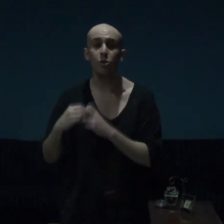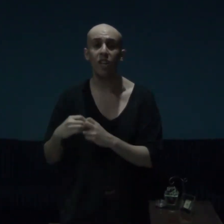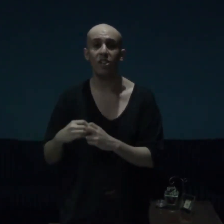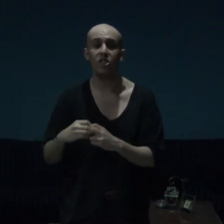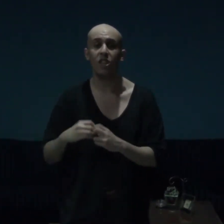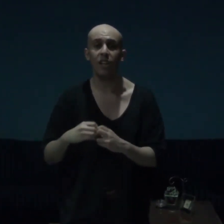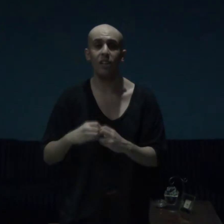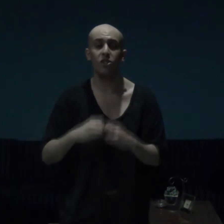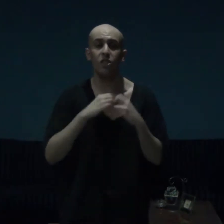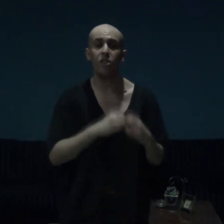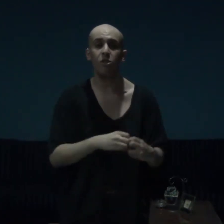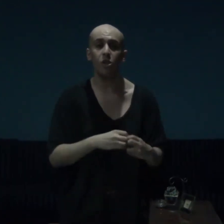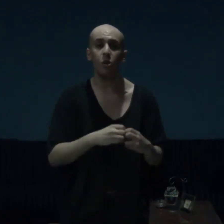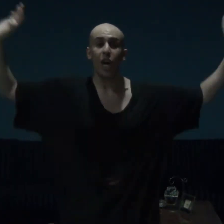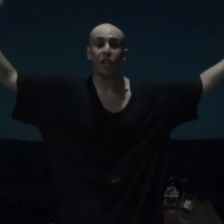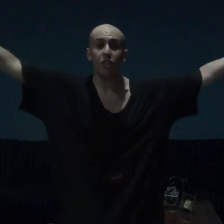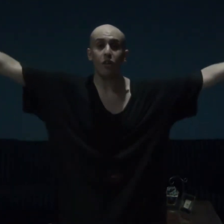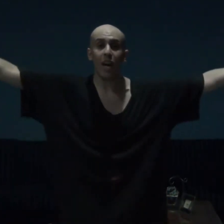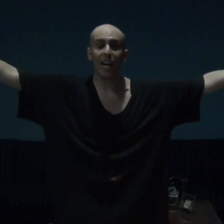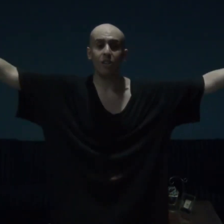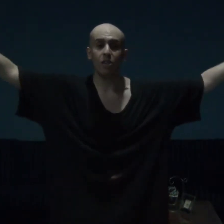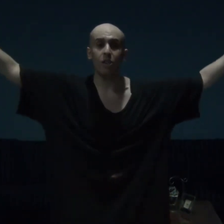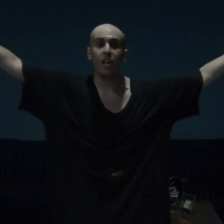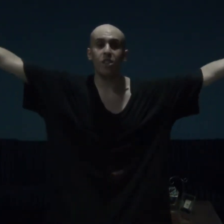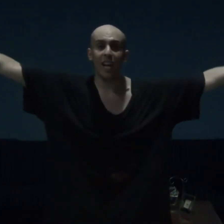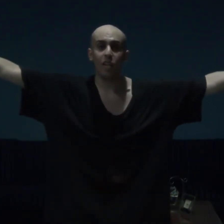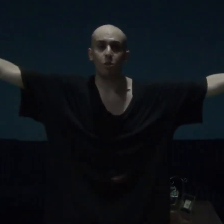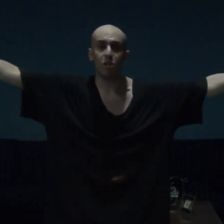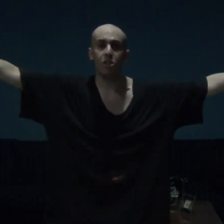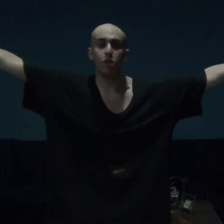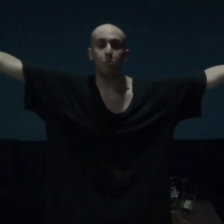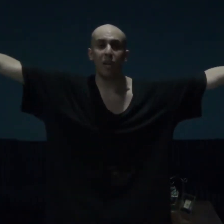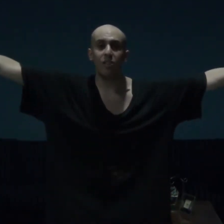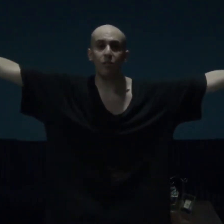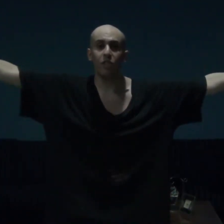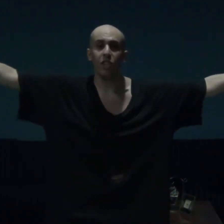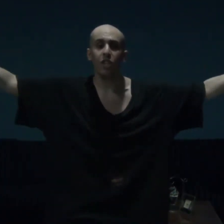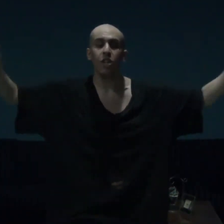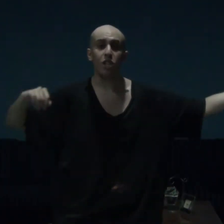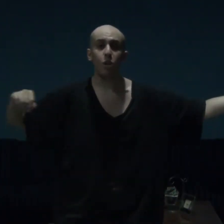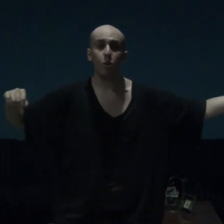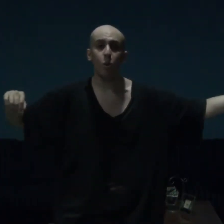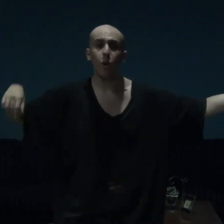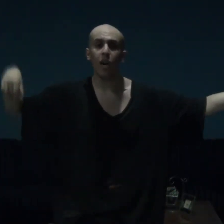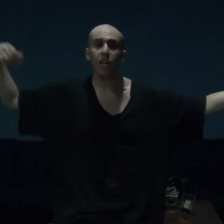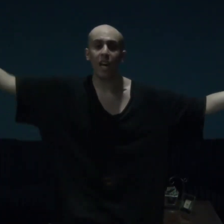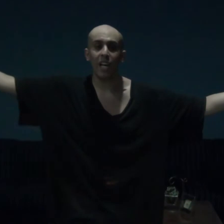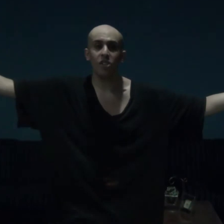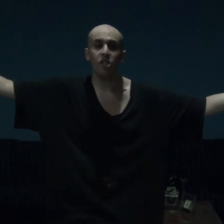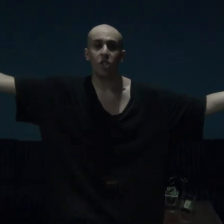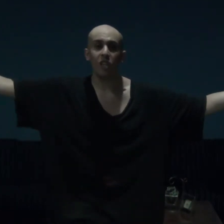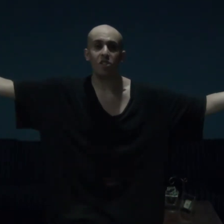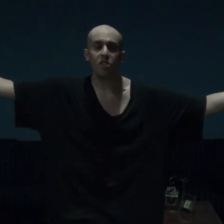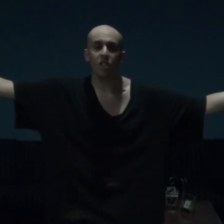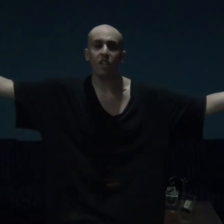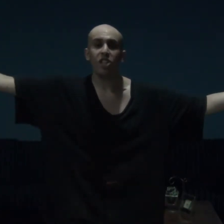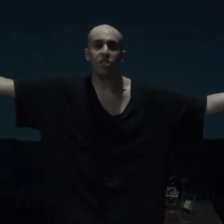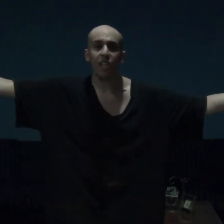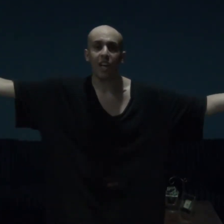guys and gals, they do, and their actor, and actress, respectively, Iko Uwe, and Chelsea, Islan,